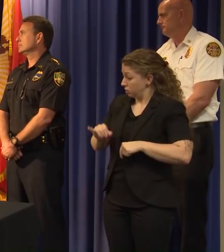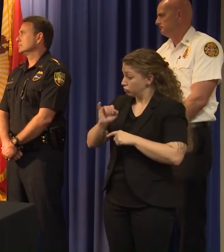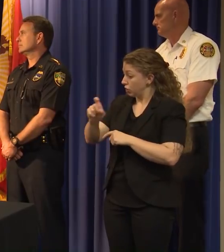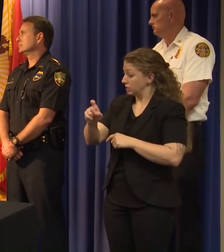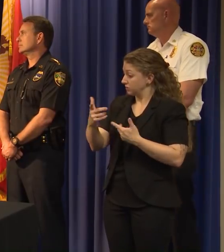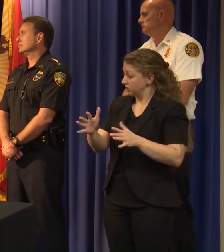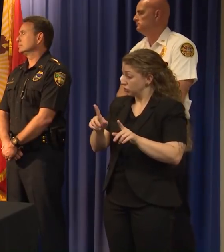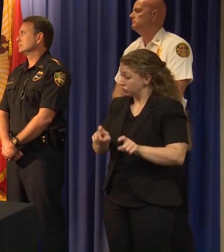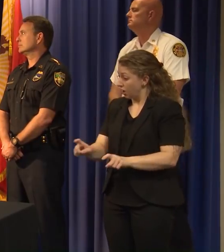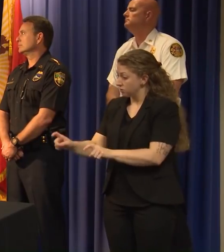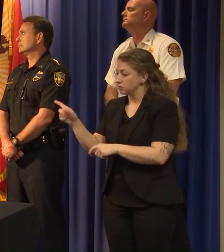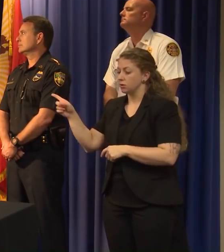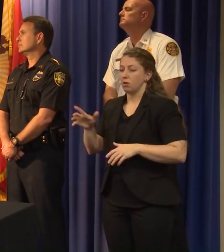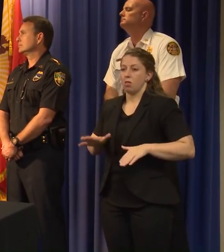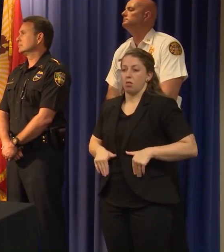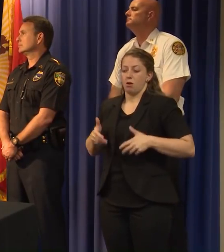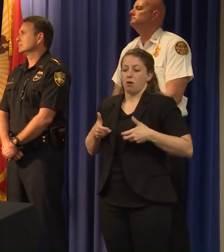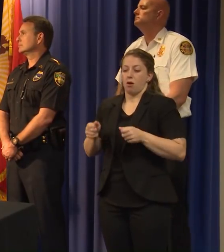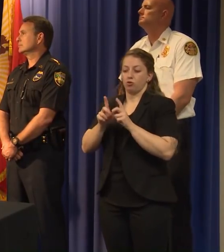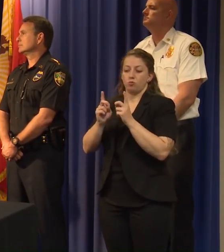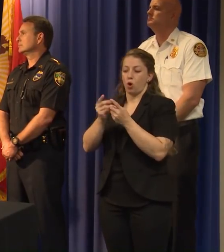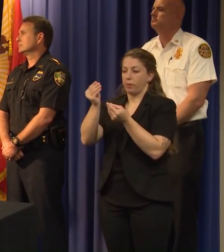The health department is not giving me that number.